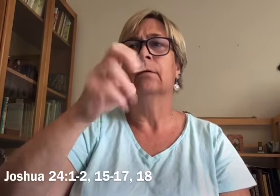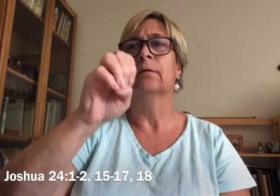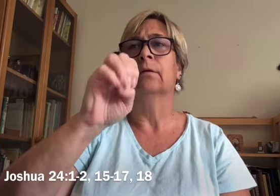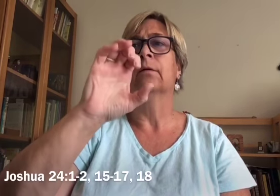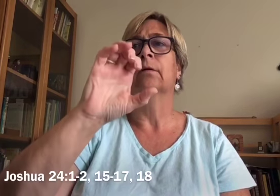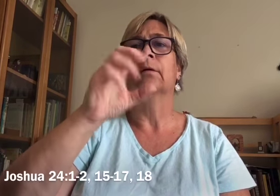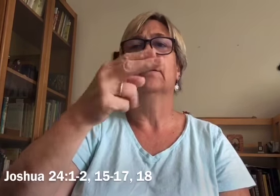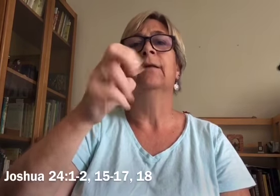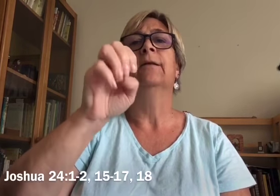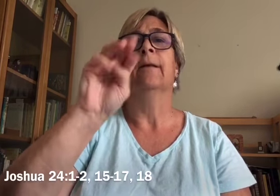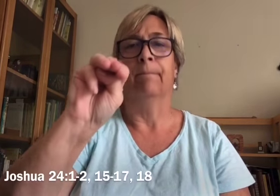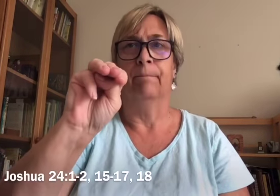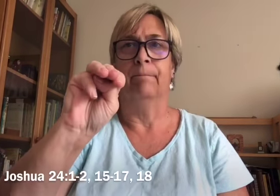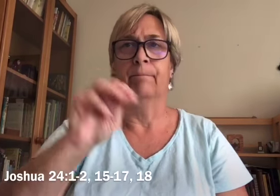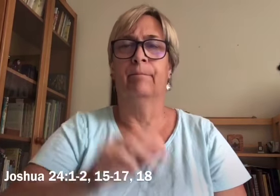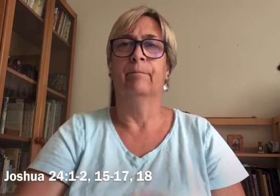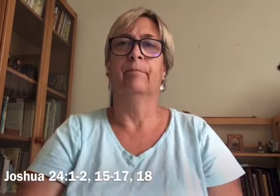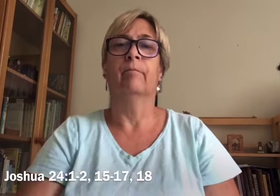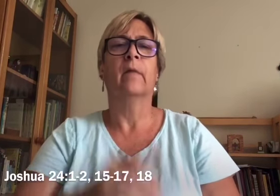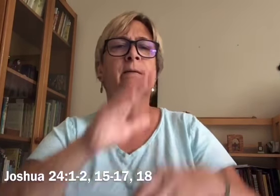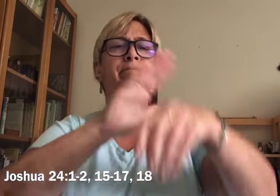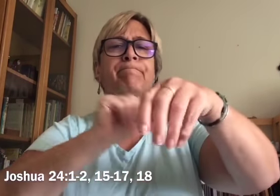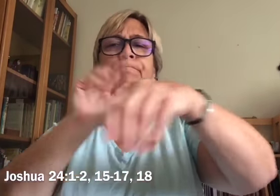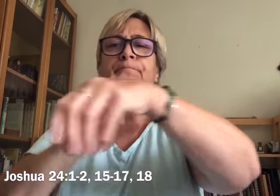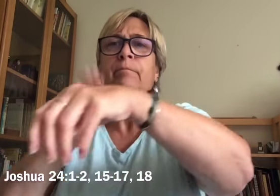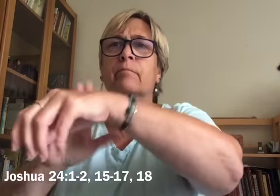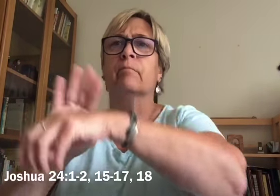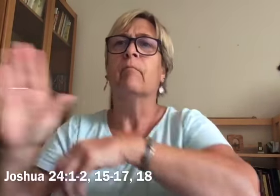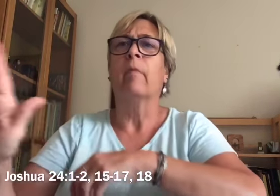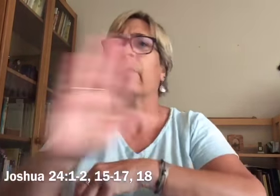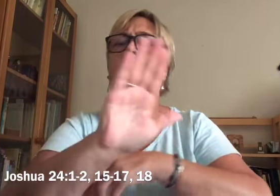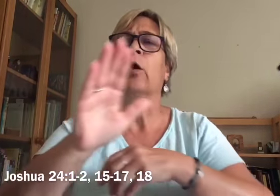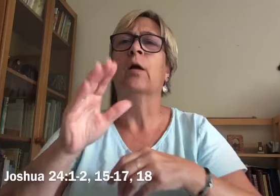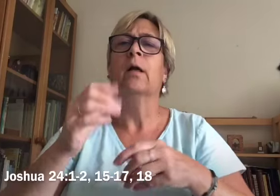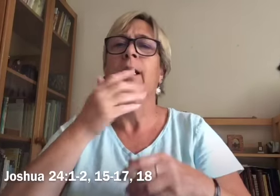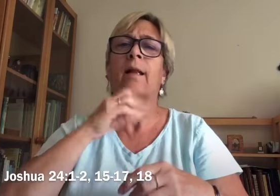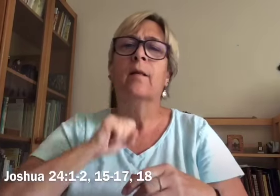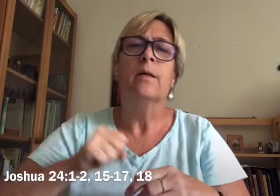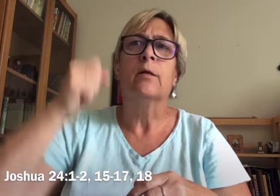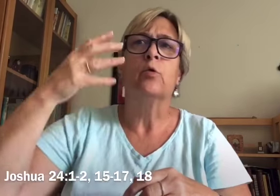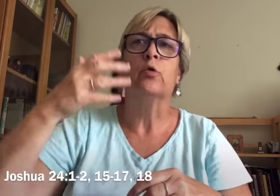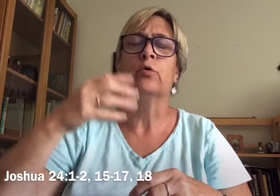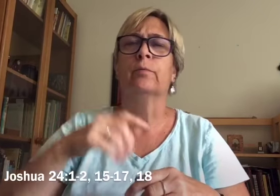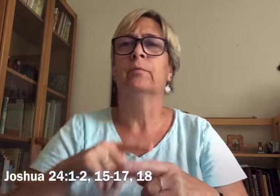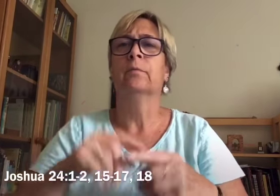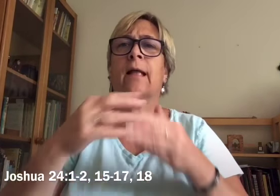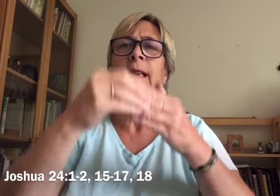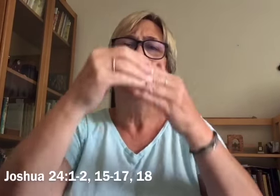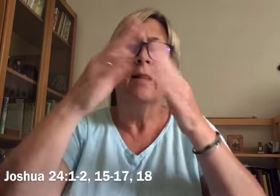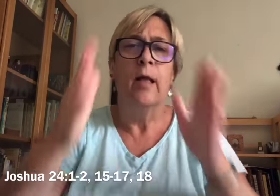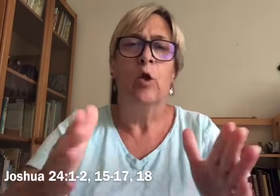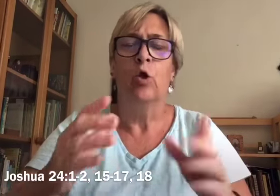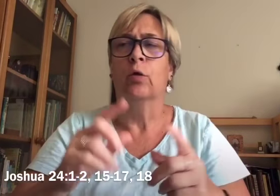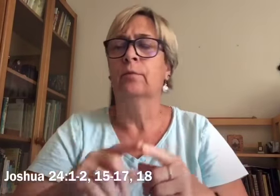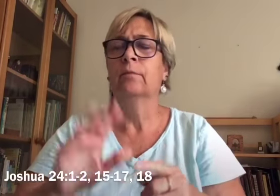Shechem, summoning their elders, their leaders,